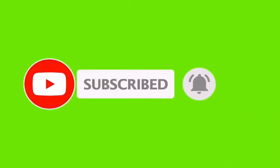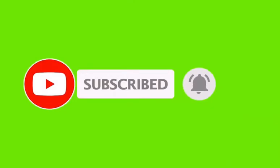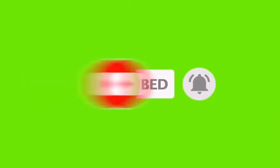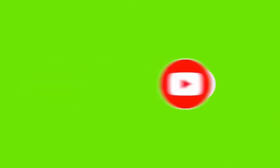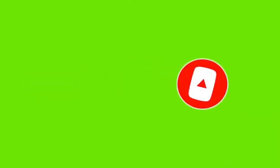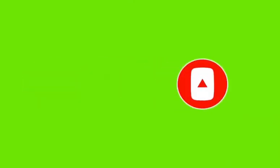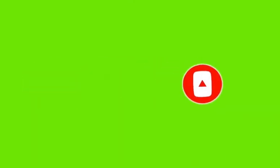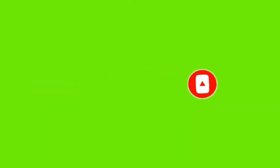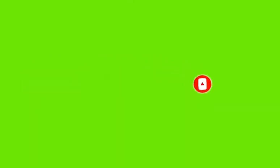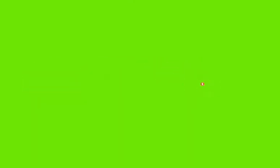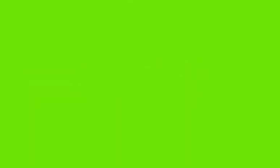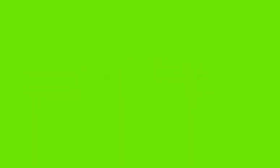I want